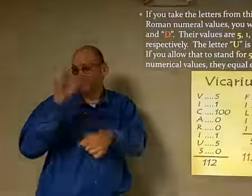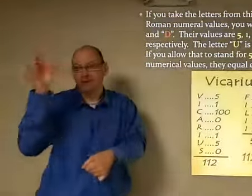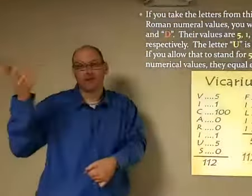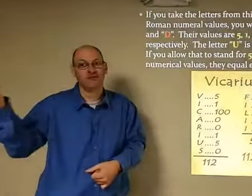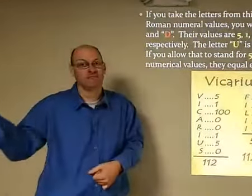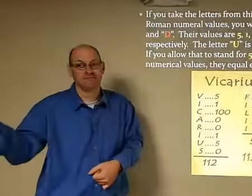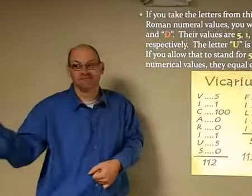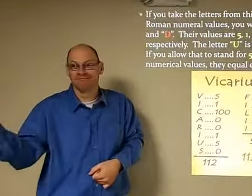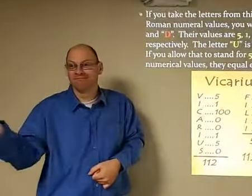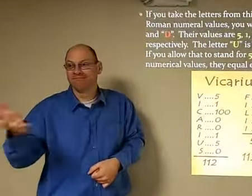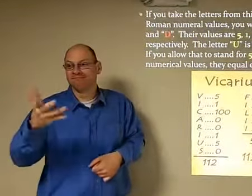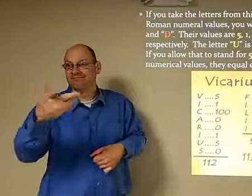holy spirit right